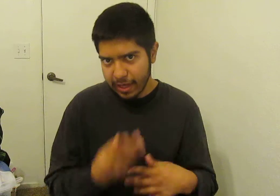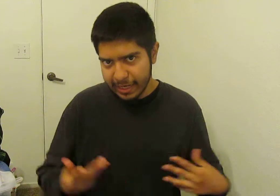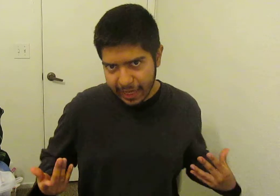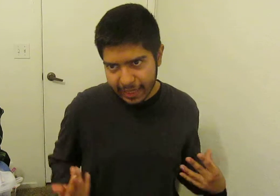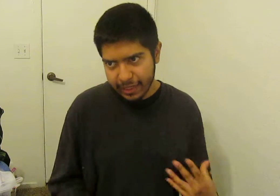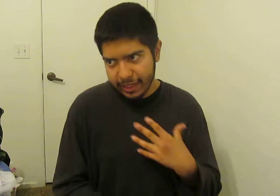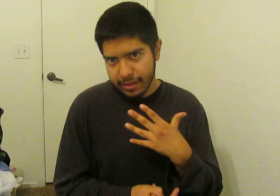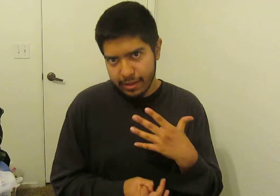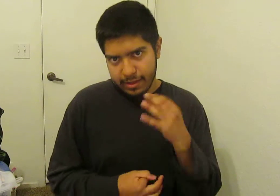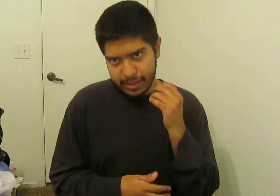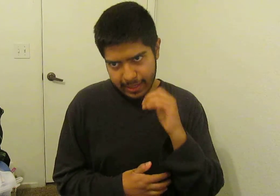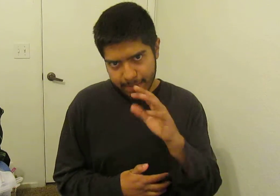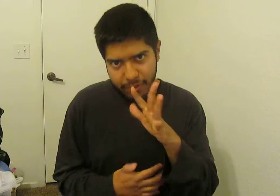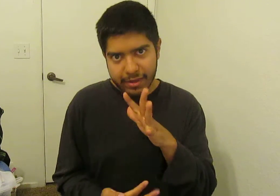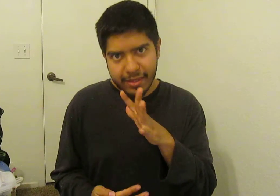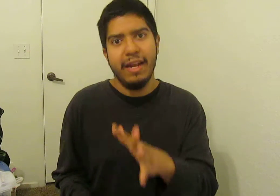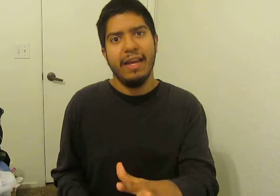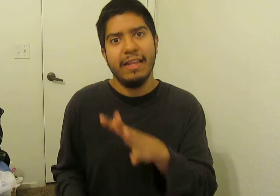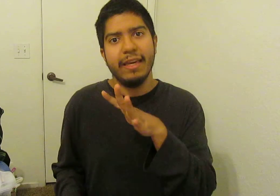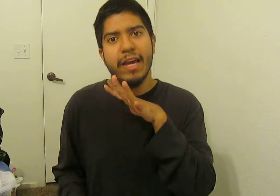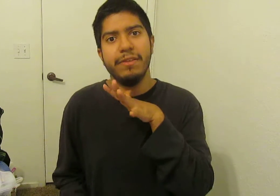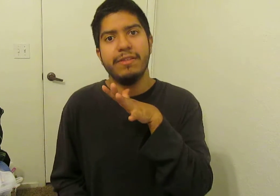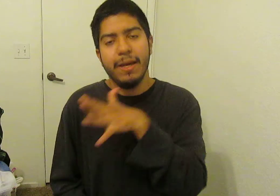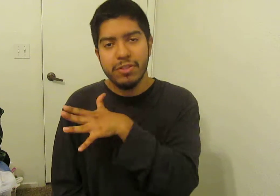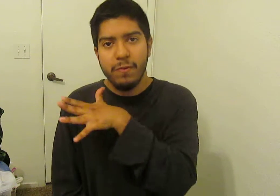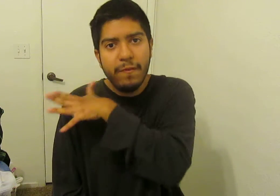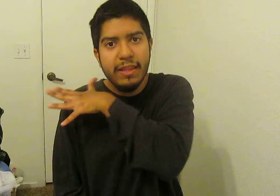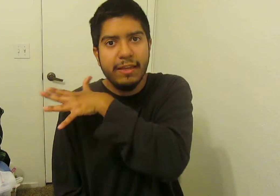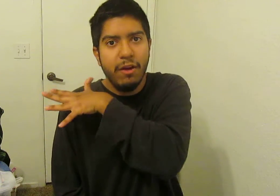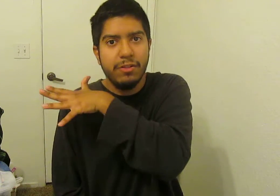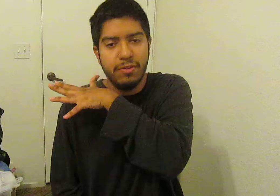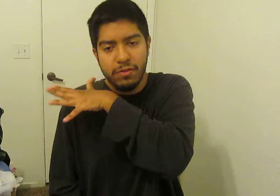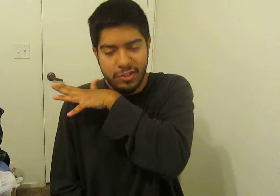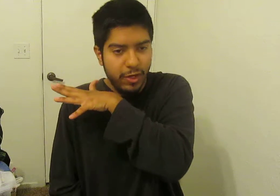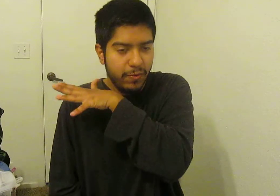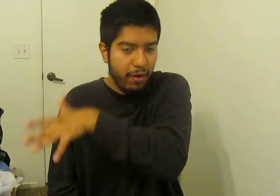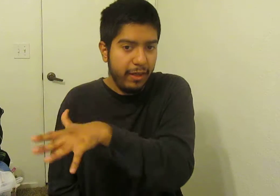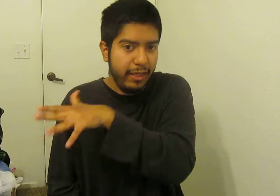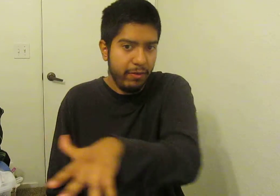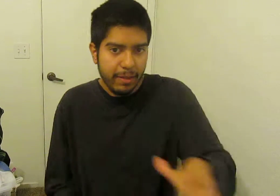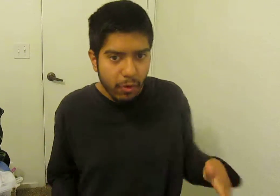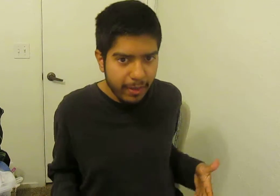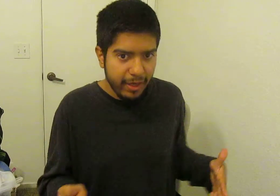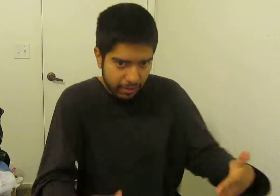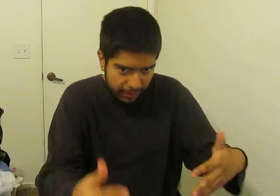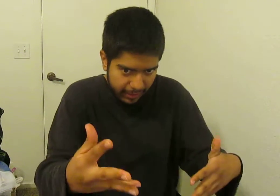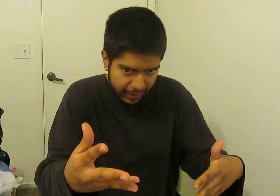fine and dandy, but then I kind of like how this episode finally acknowledged the whole situation of Kaneki killing Yamori by Kaneki,